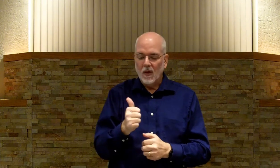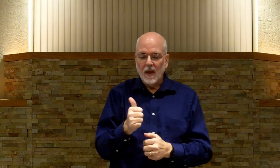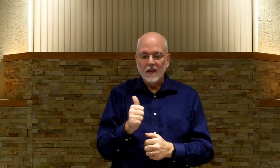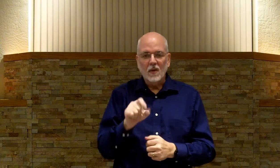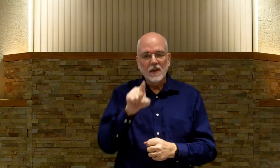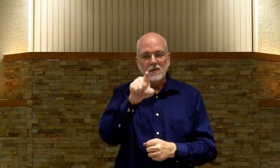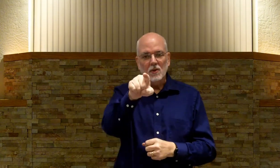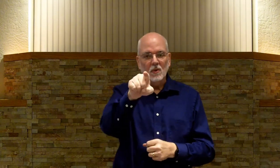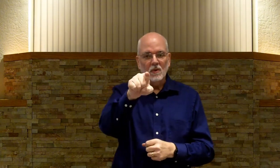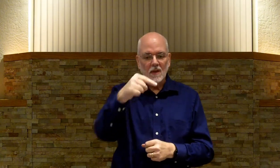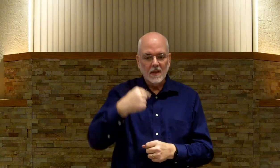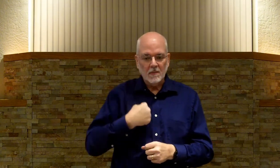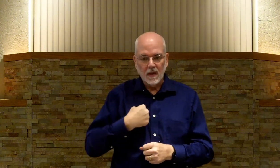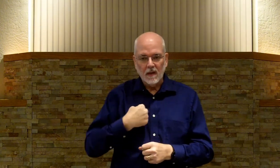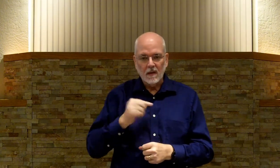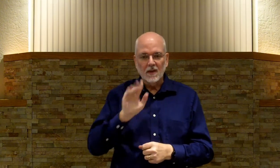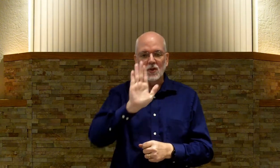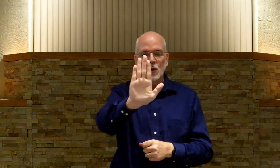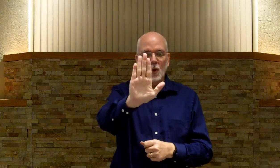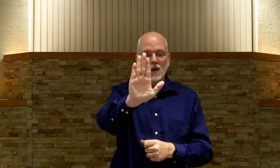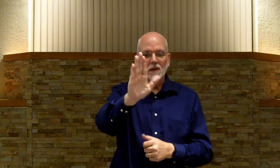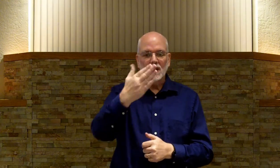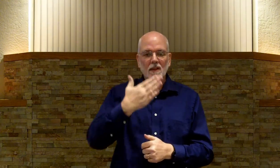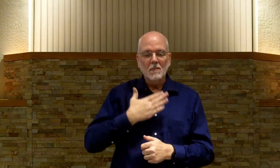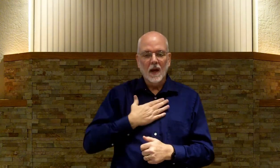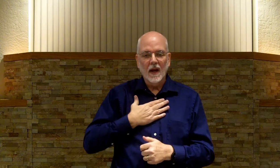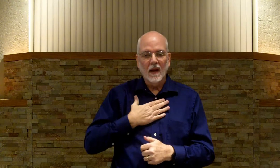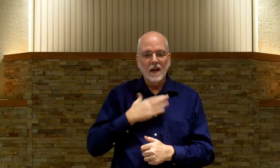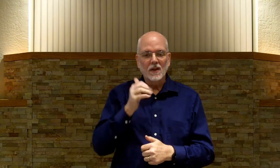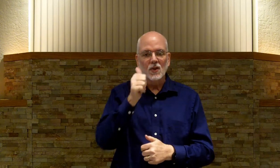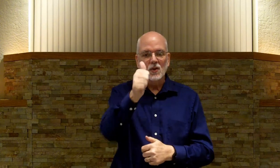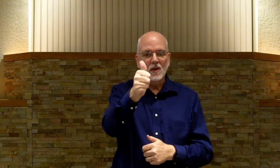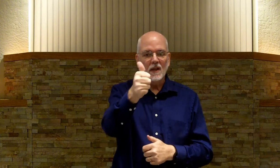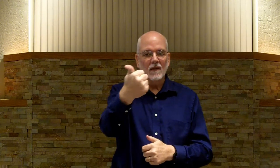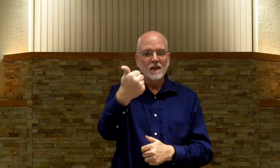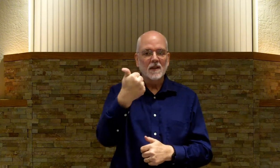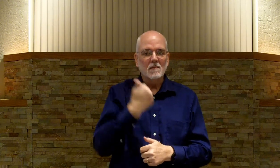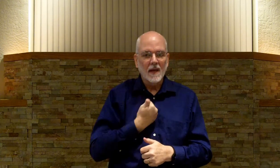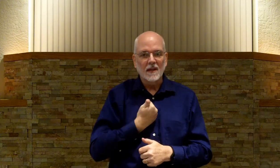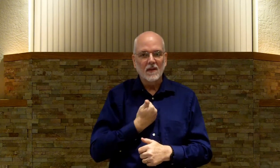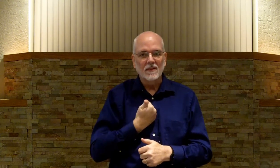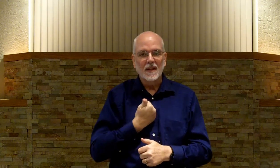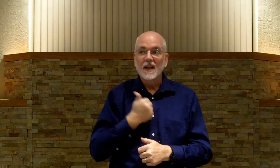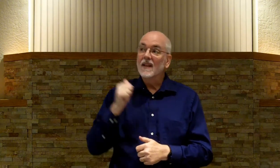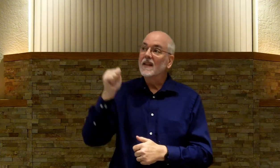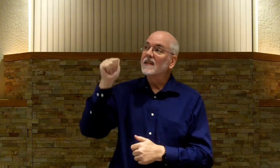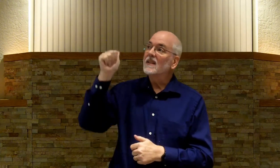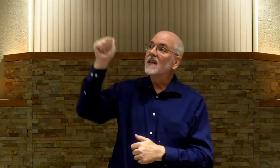So this is you. This is me. This is yours. This is mine. This is yourself. This is myself. This is